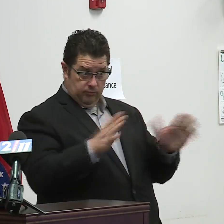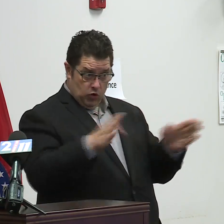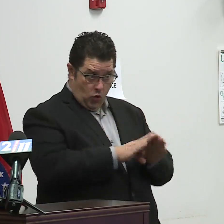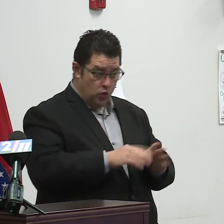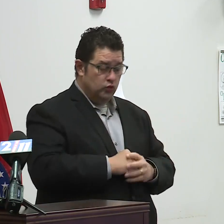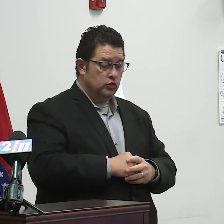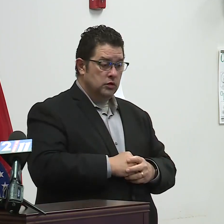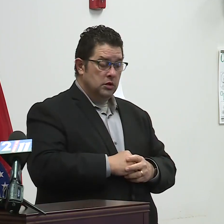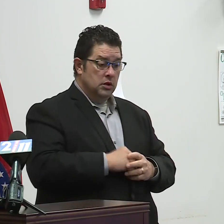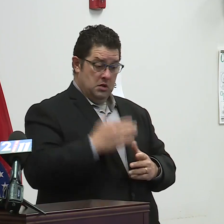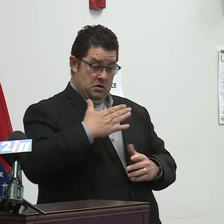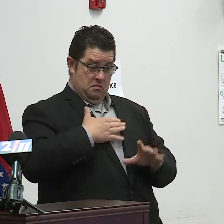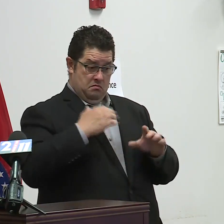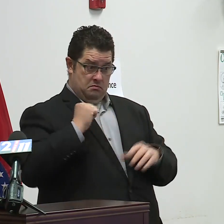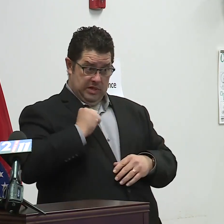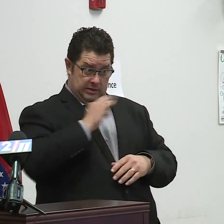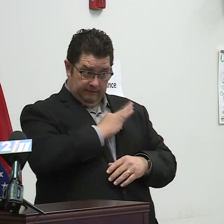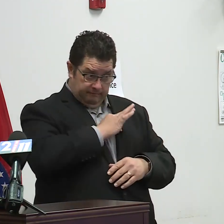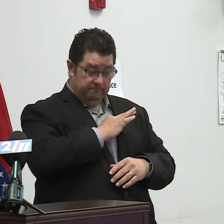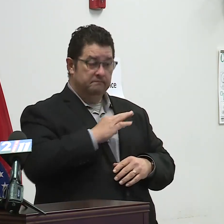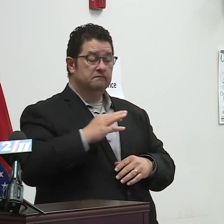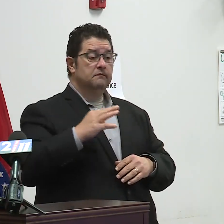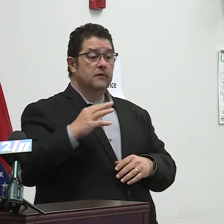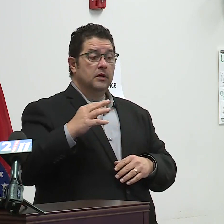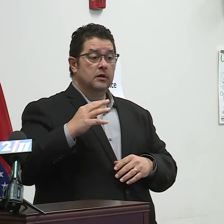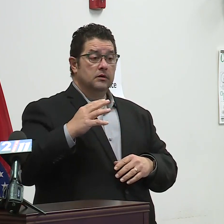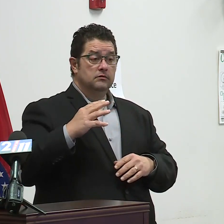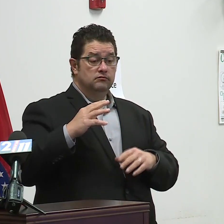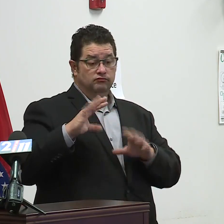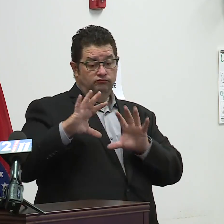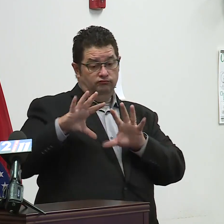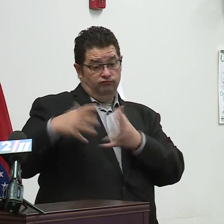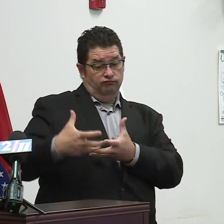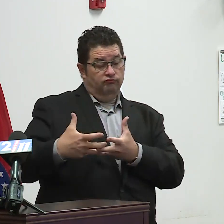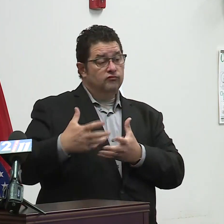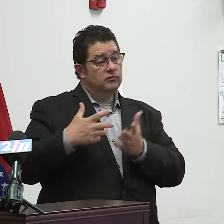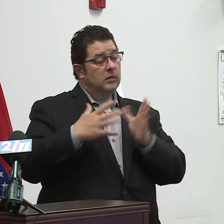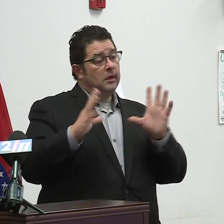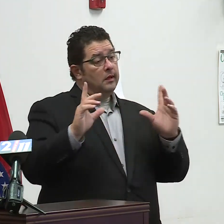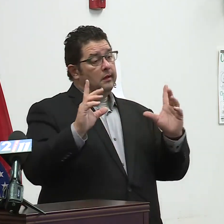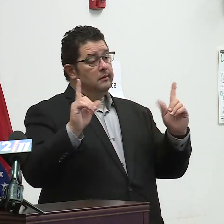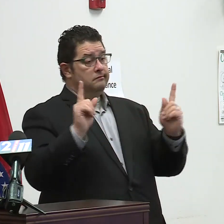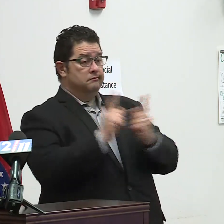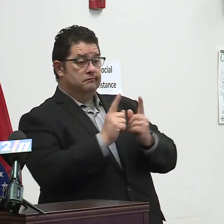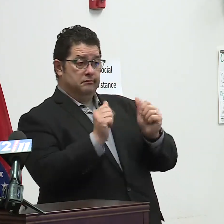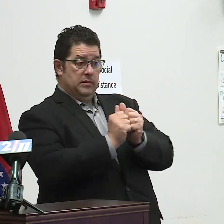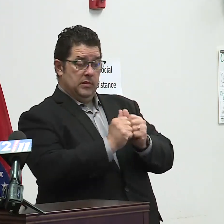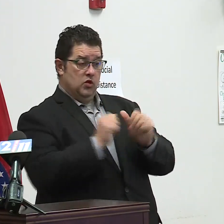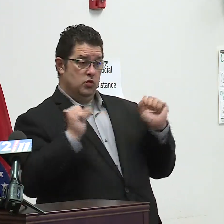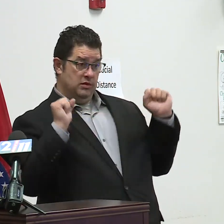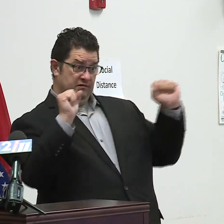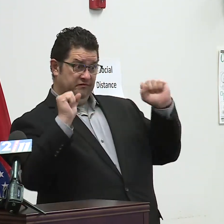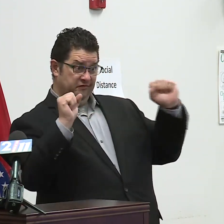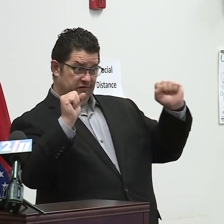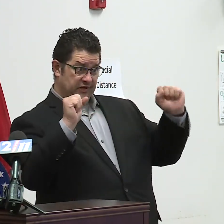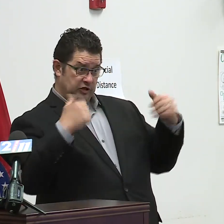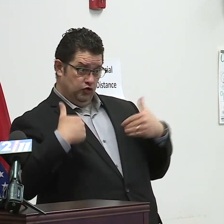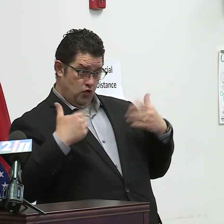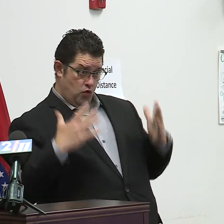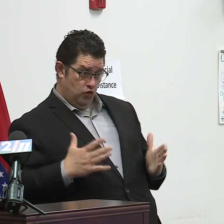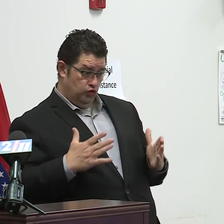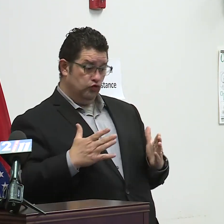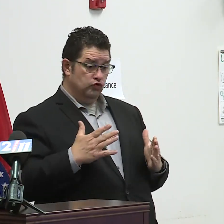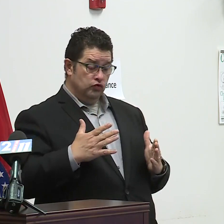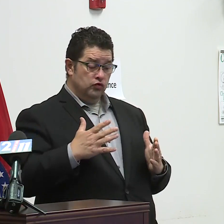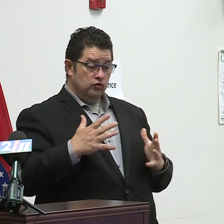with fitness center owners and managers to talk about a path forward for them and a way that they could